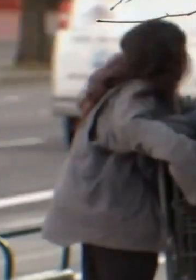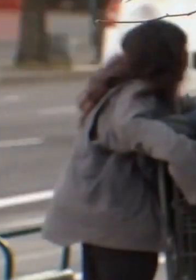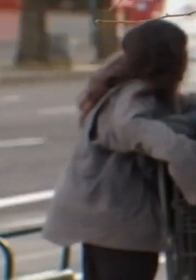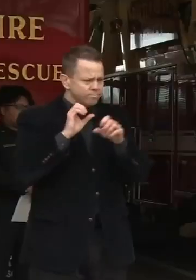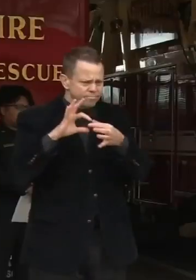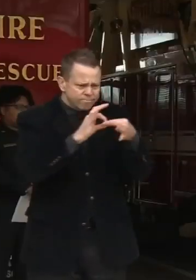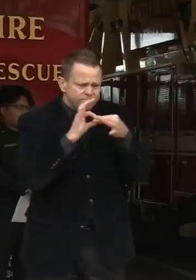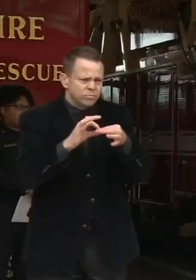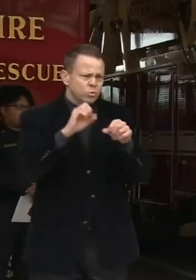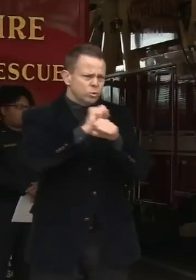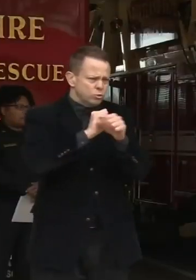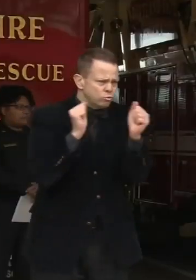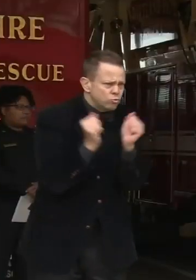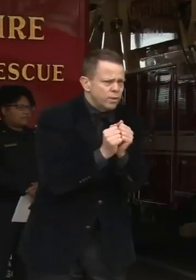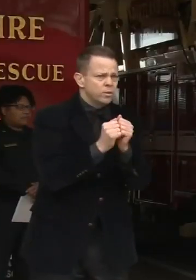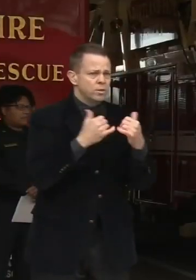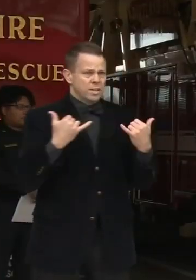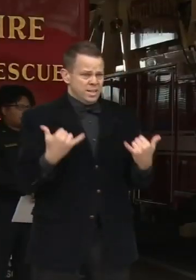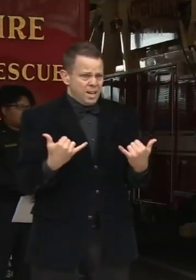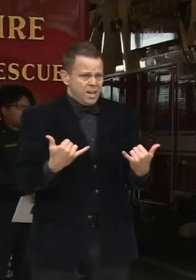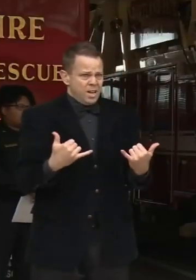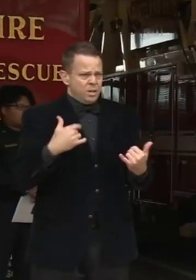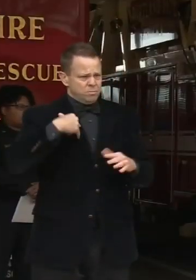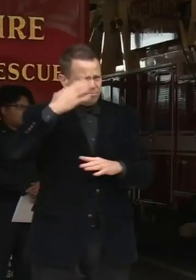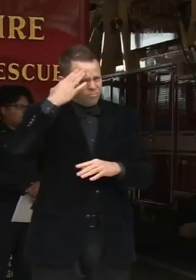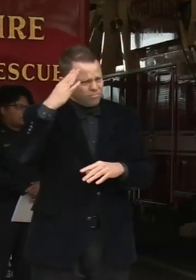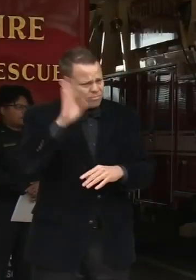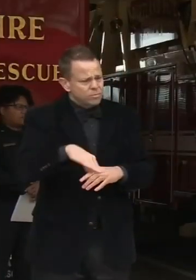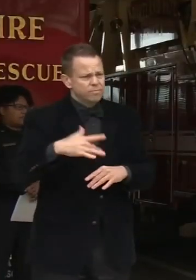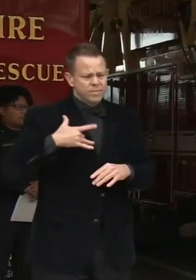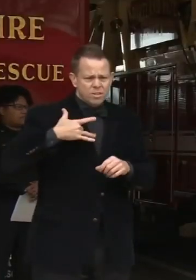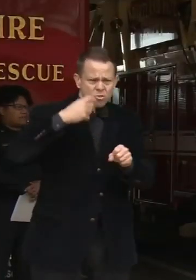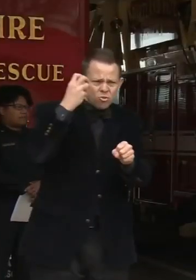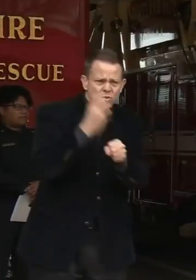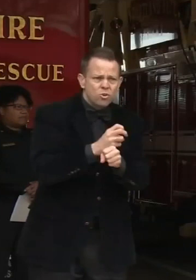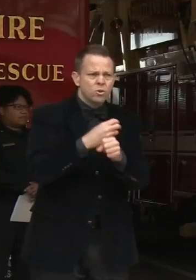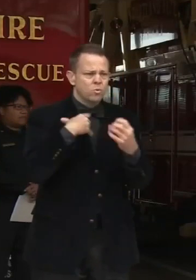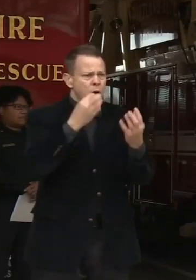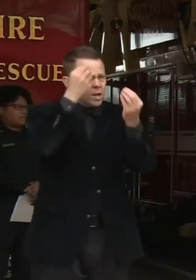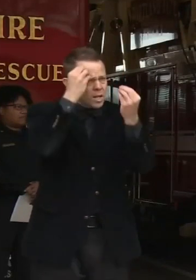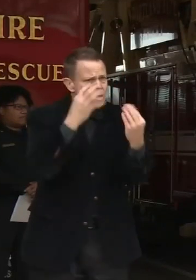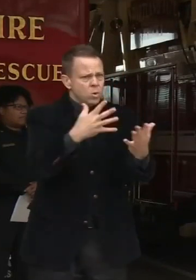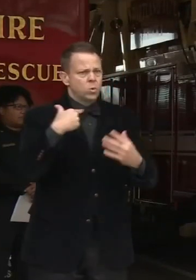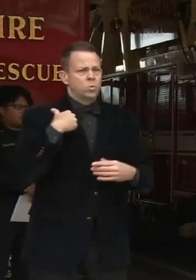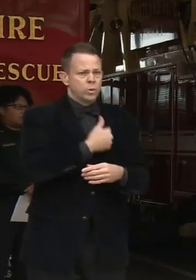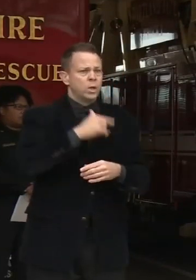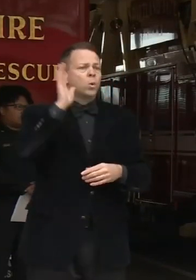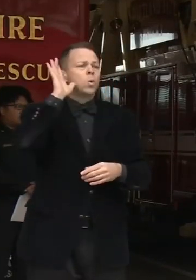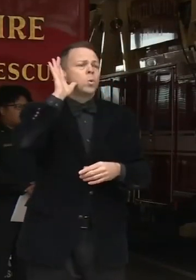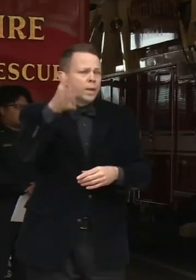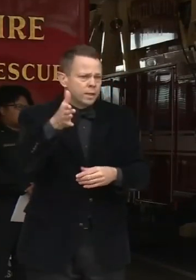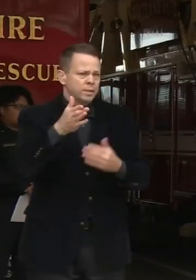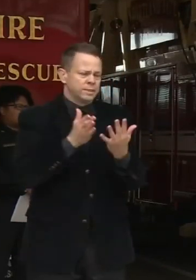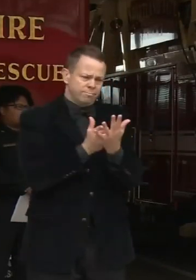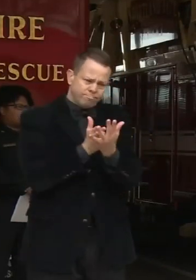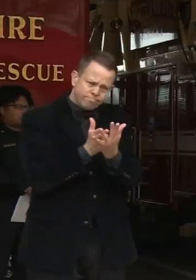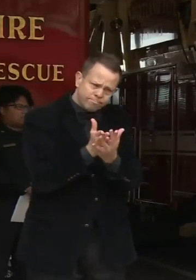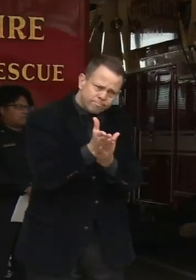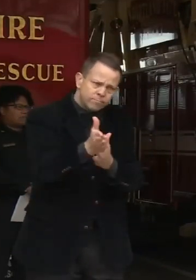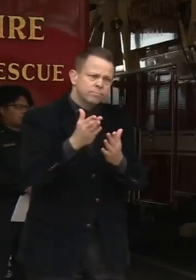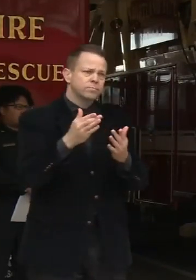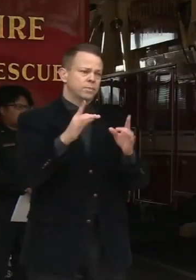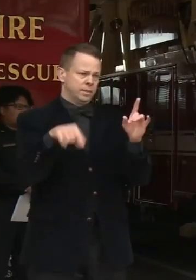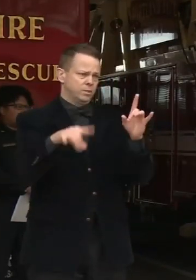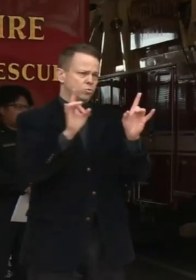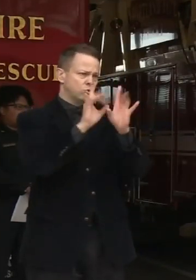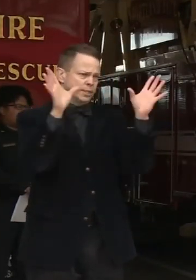Times seem very, very difficult right now, but I want you to know this. We will get through this crisis. We'll come out